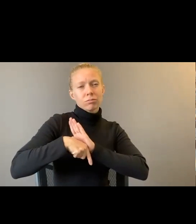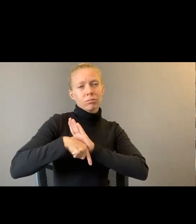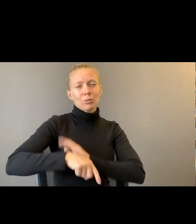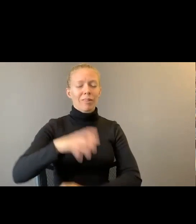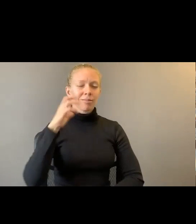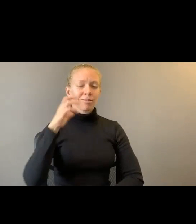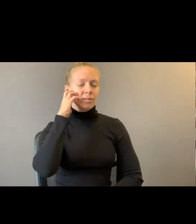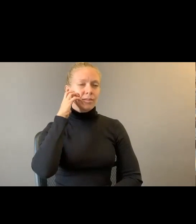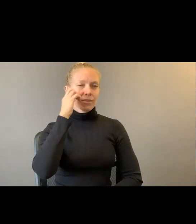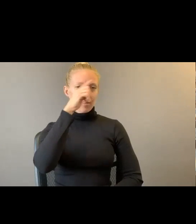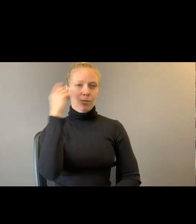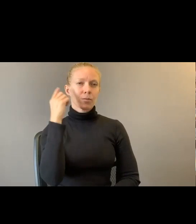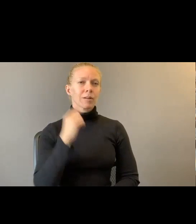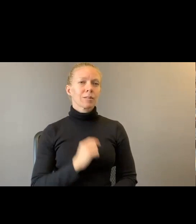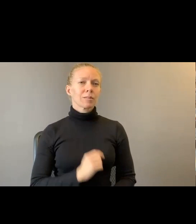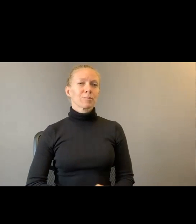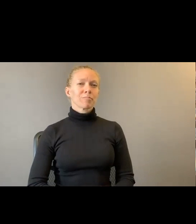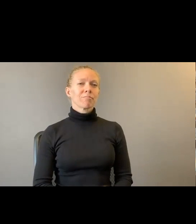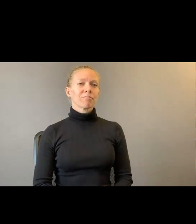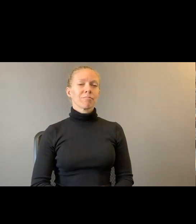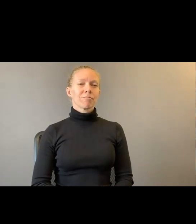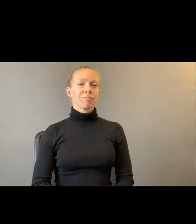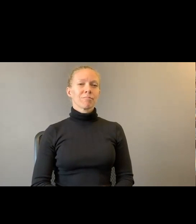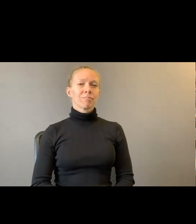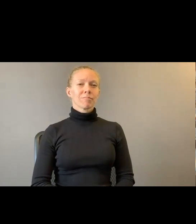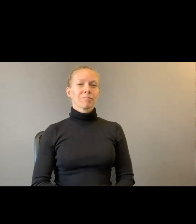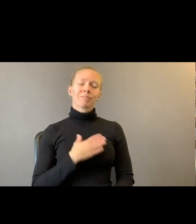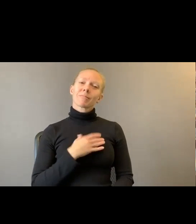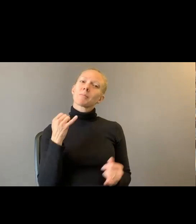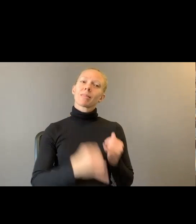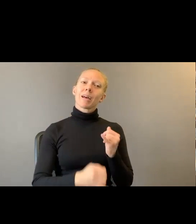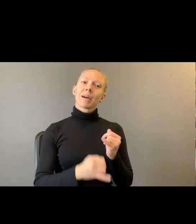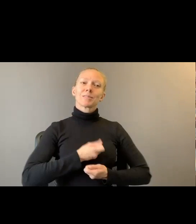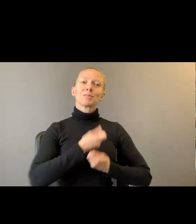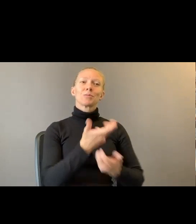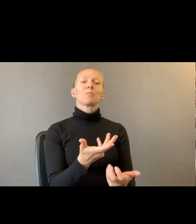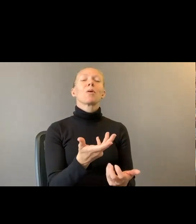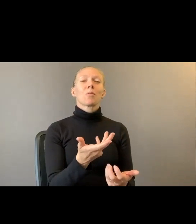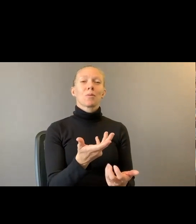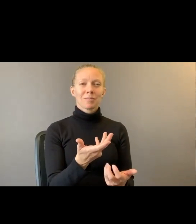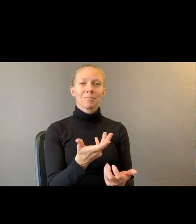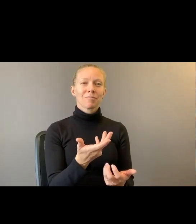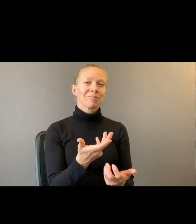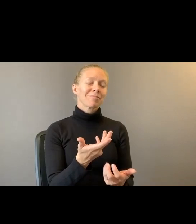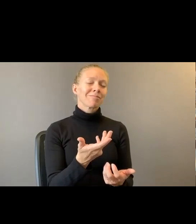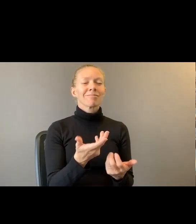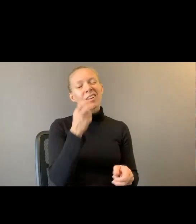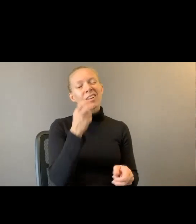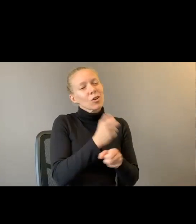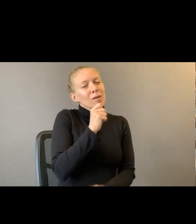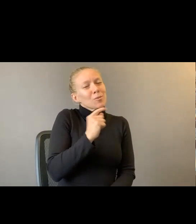And then this last poem, which it's hard not to miss most things, but also there's nothing wrong with missing. gives us something to